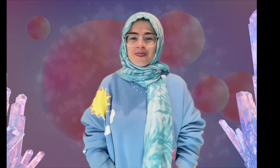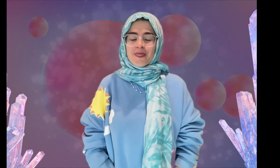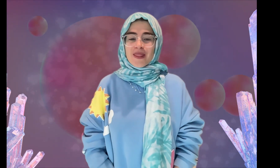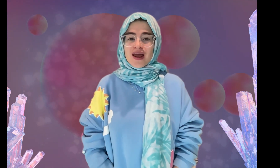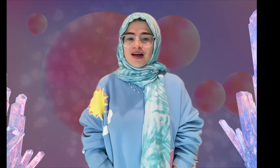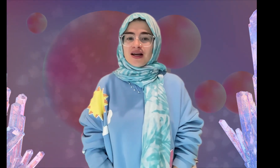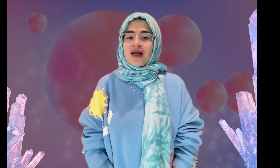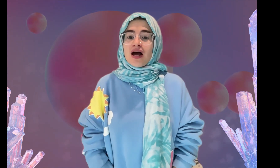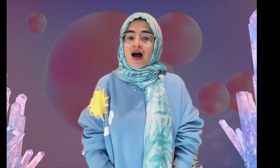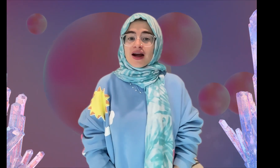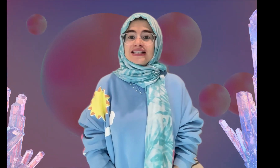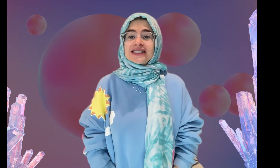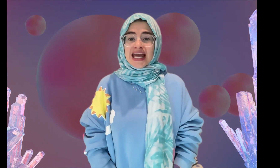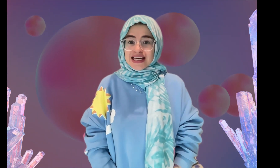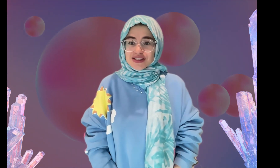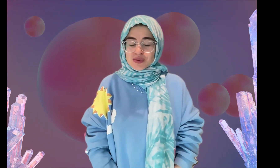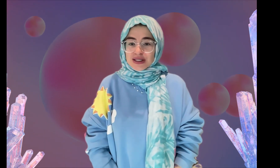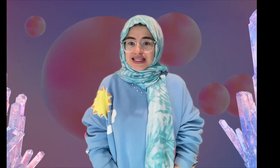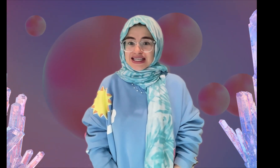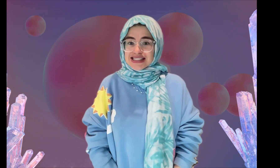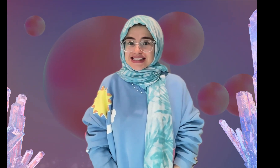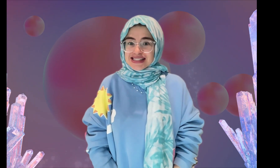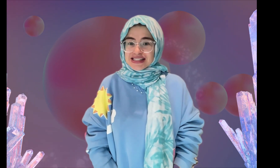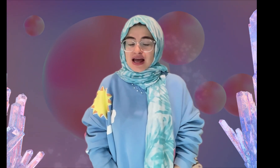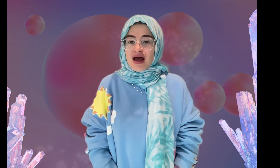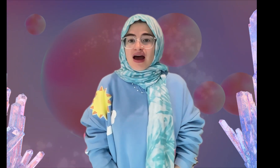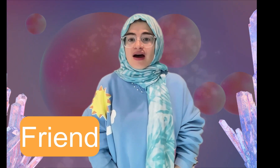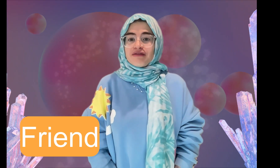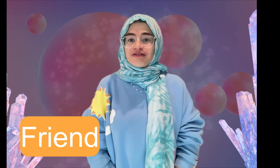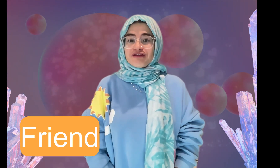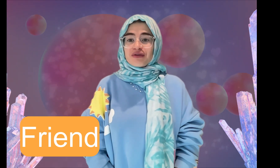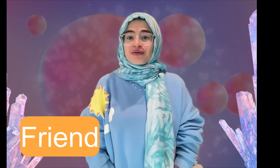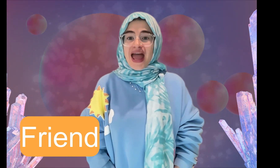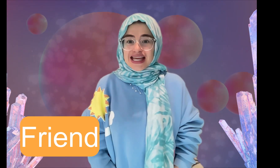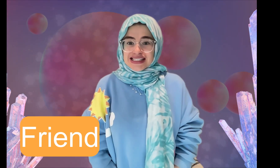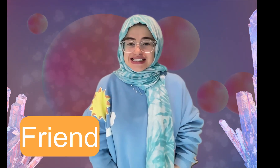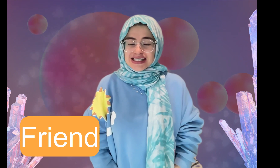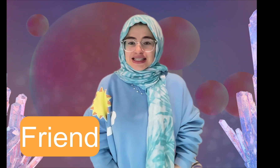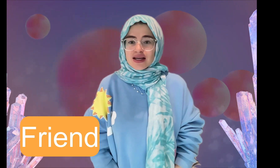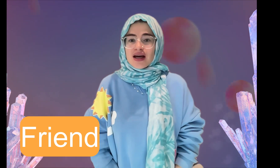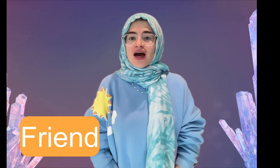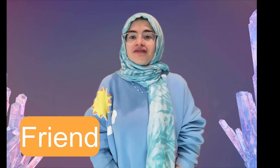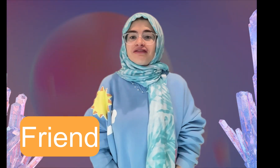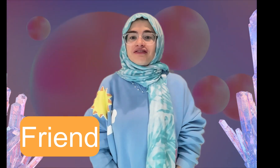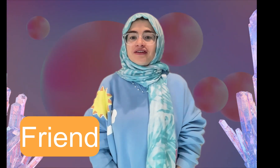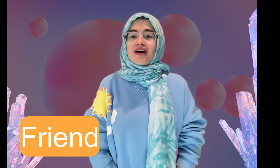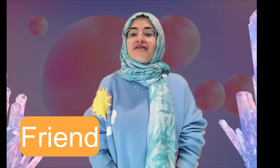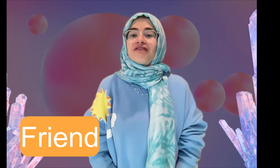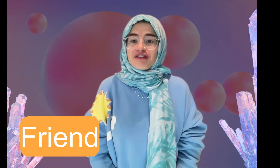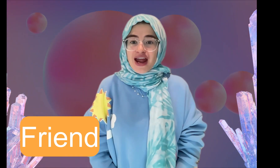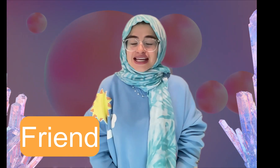Our next word is friend, friend,